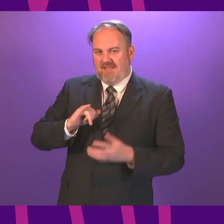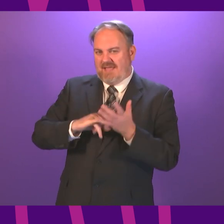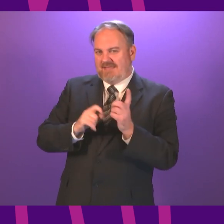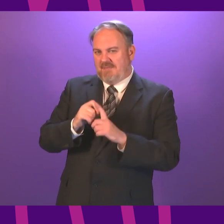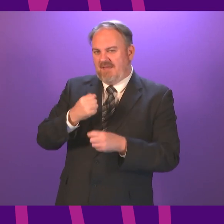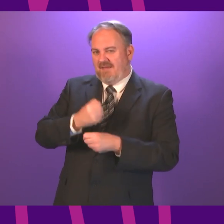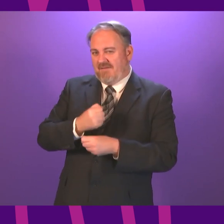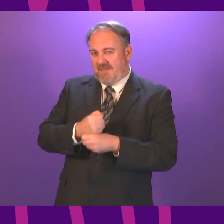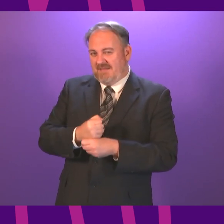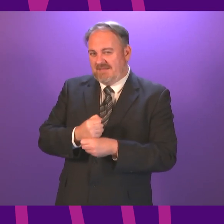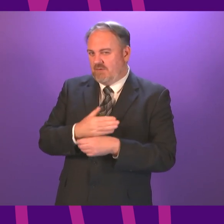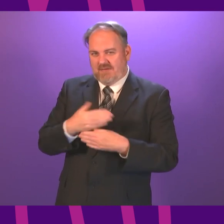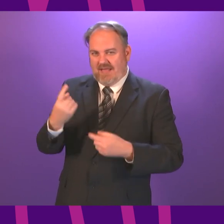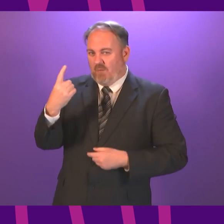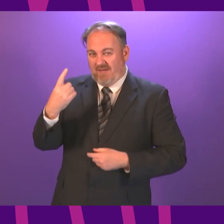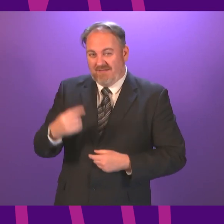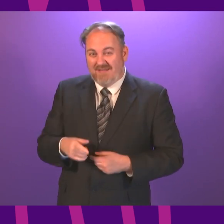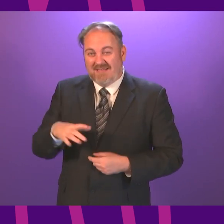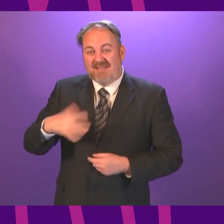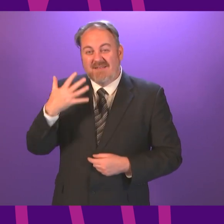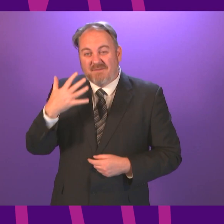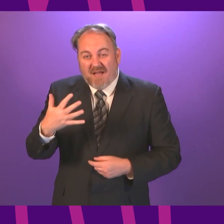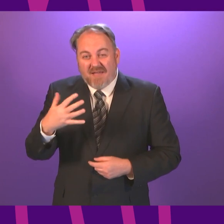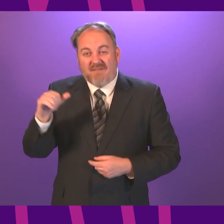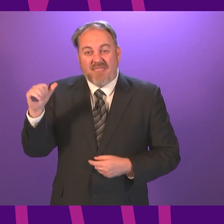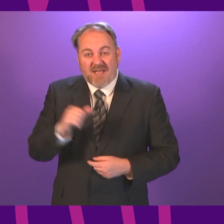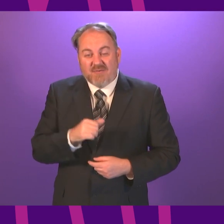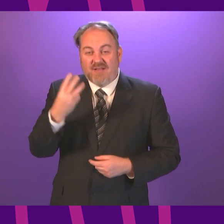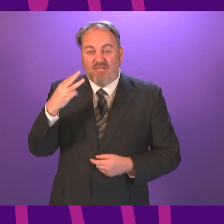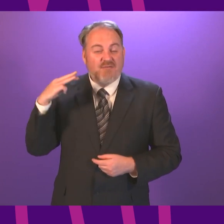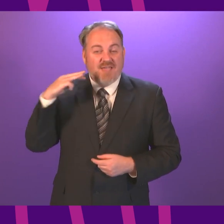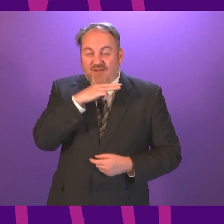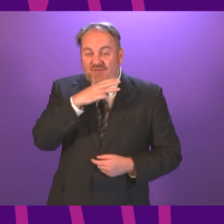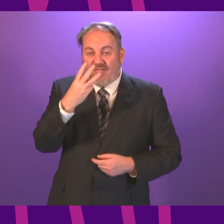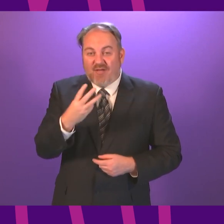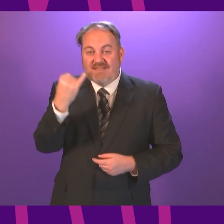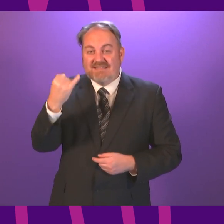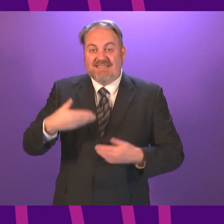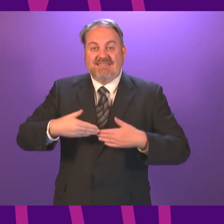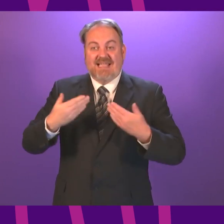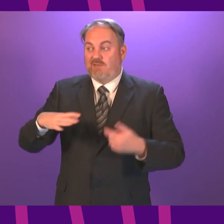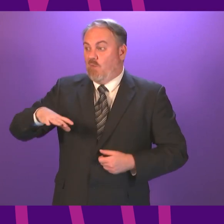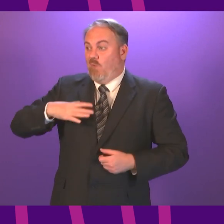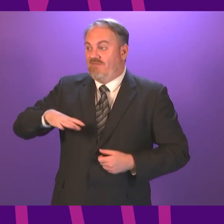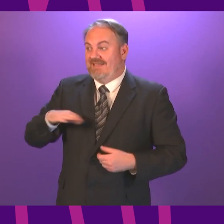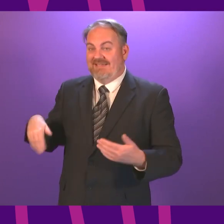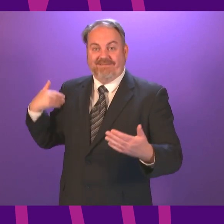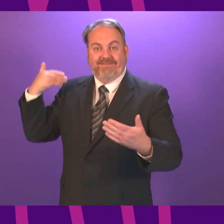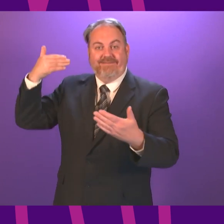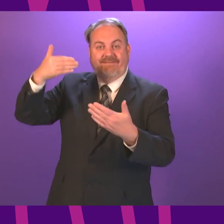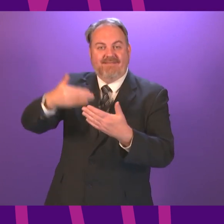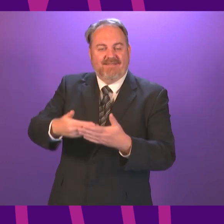It's day 5136 Rhetoric is no longer enough We need action